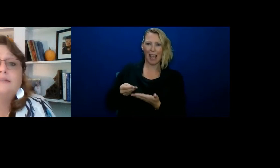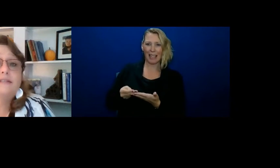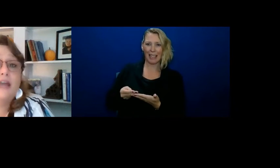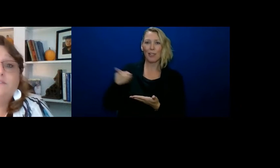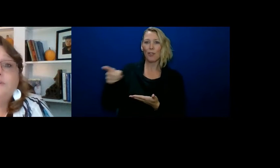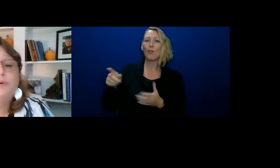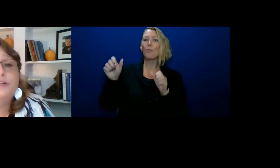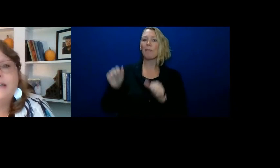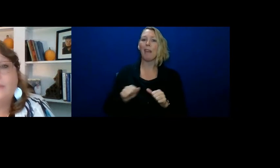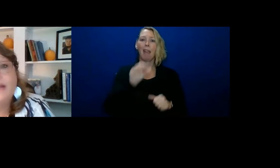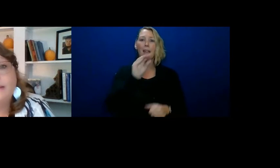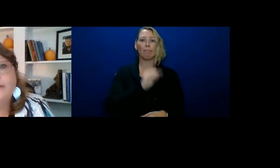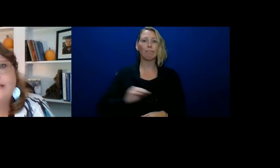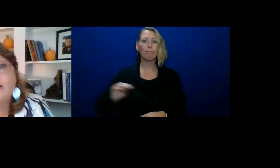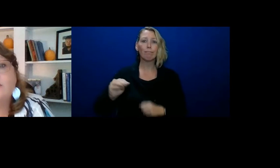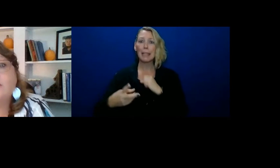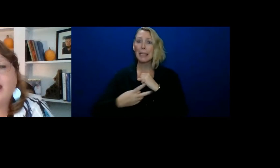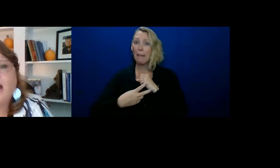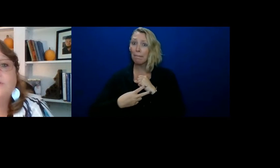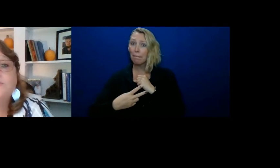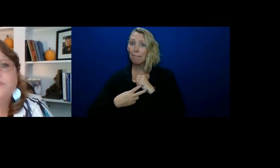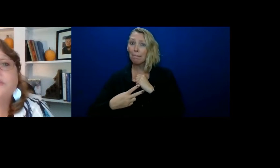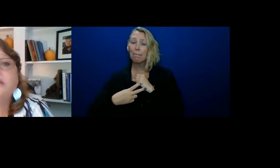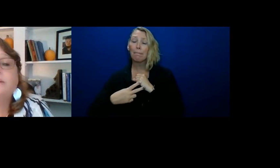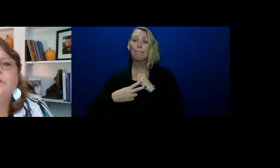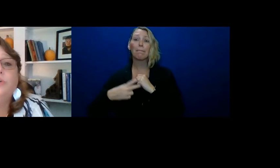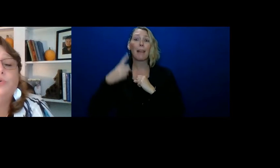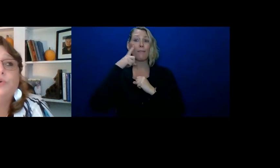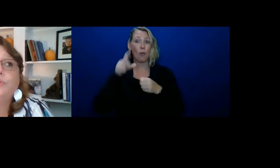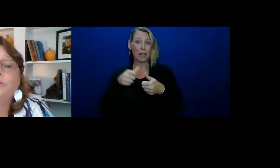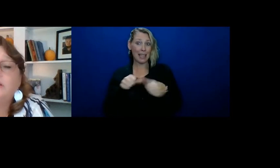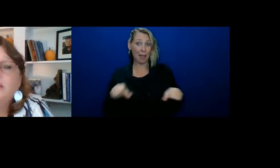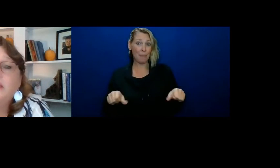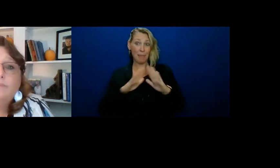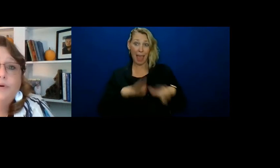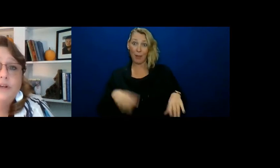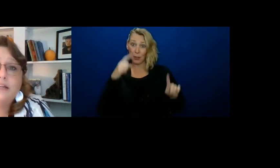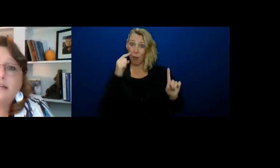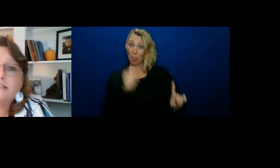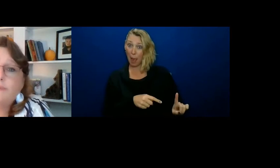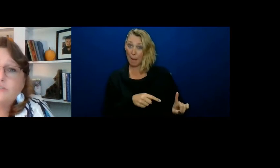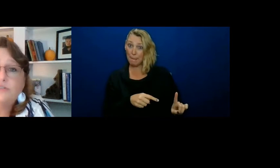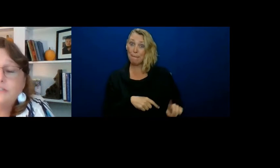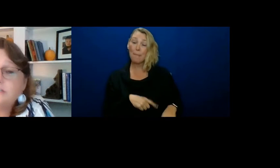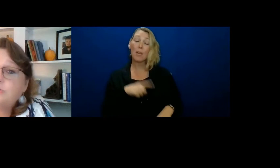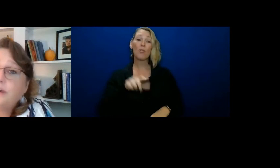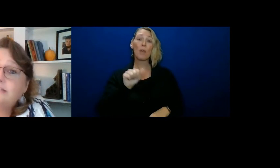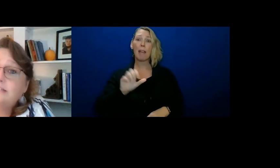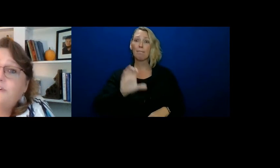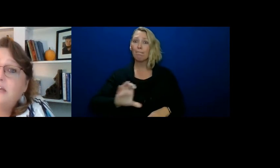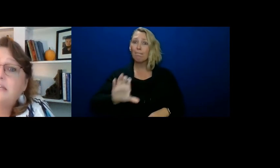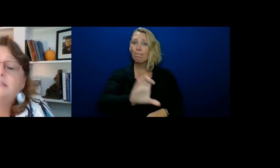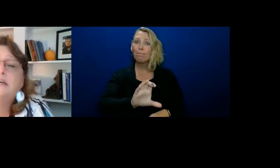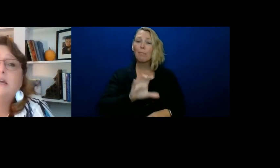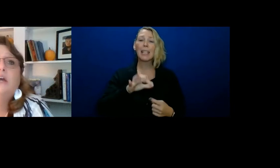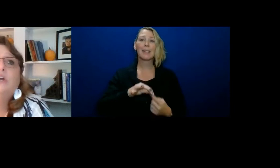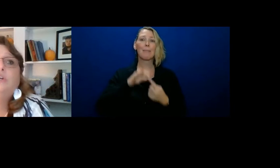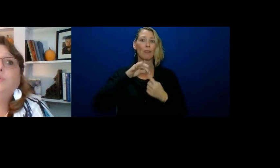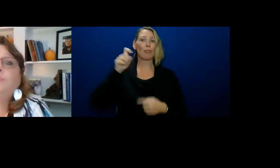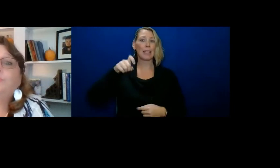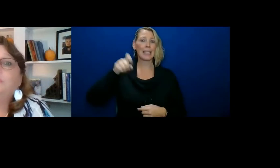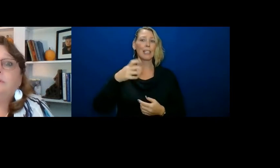save to put a down payment down on a house for them. You could put it in a special needs trust fund.